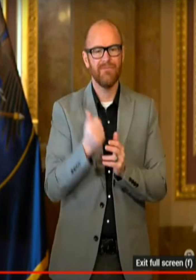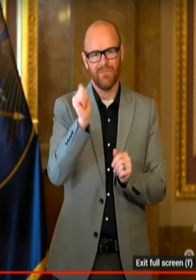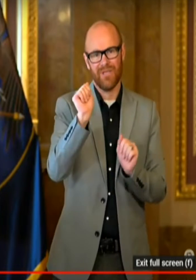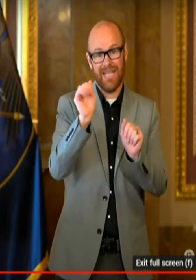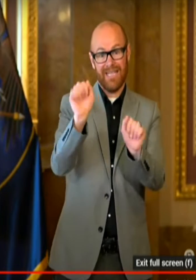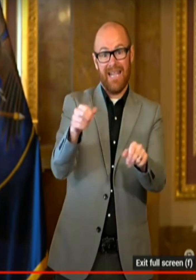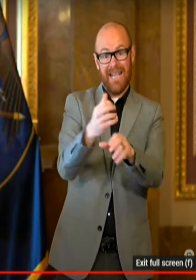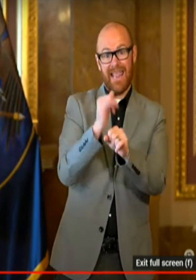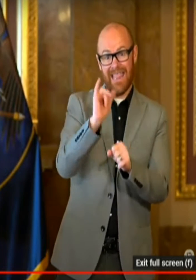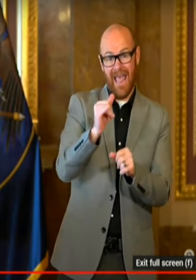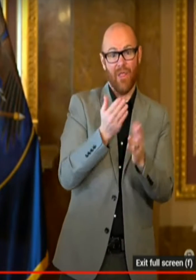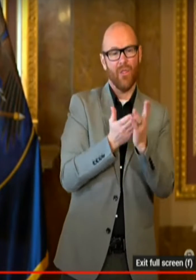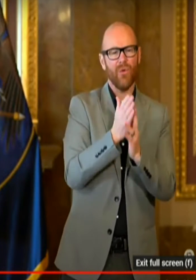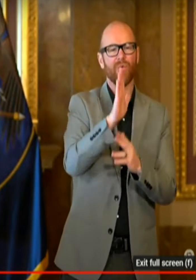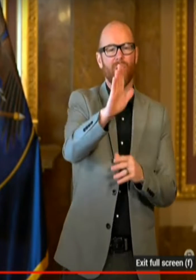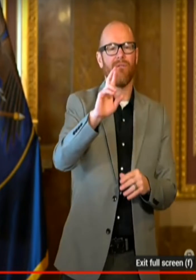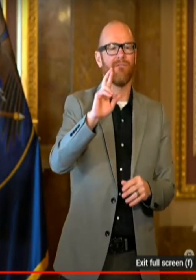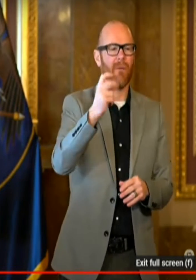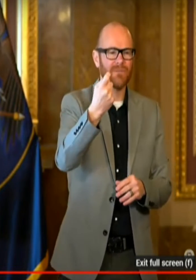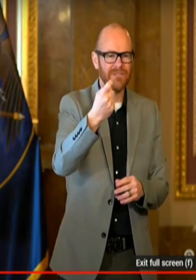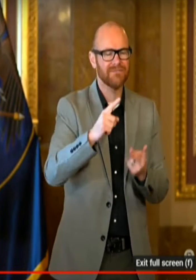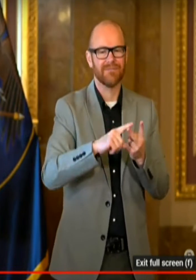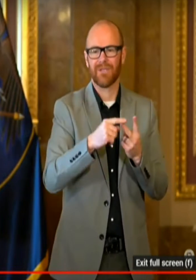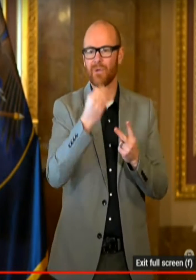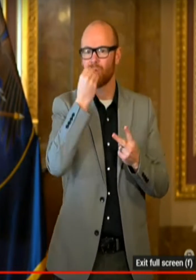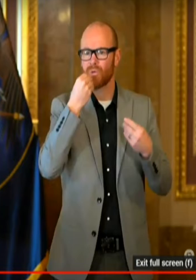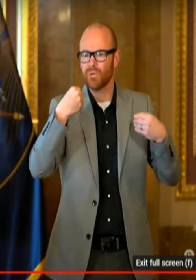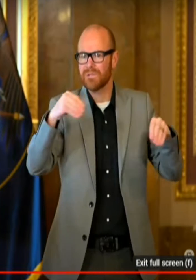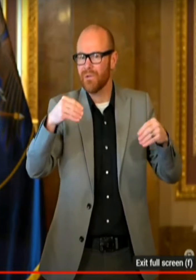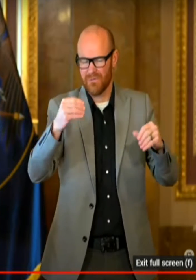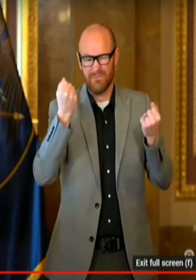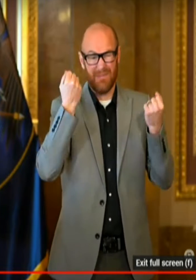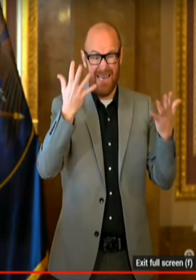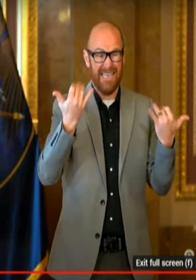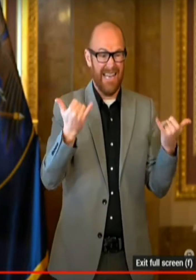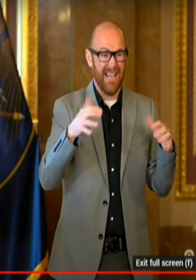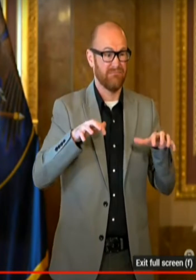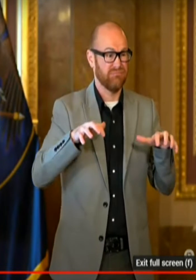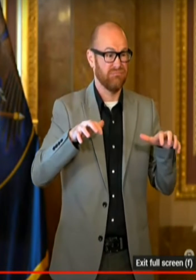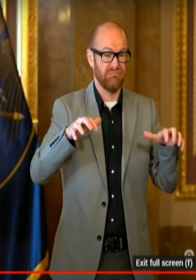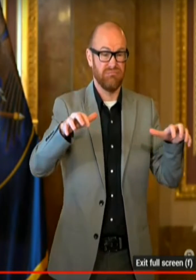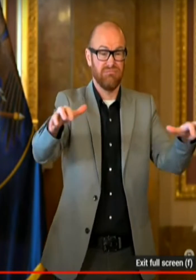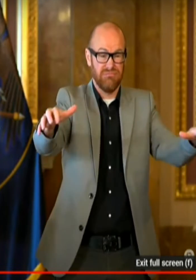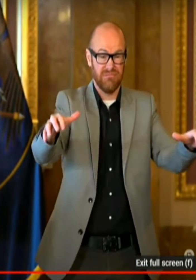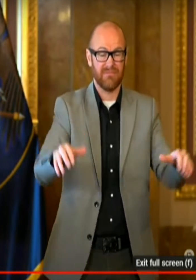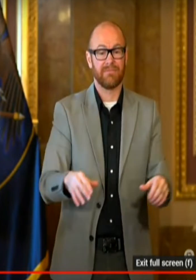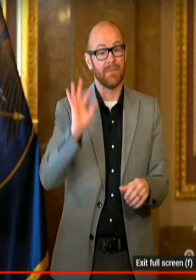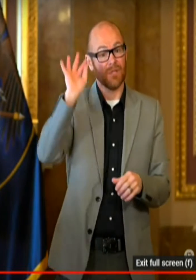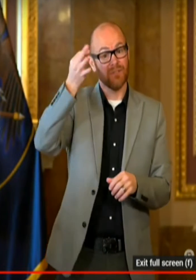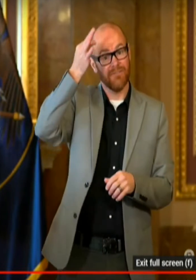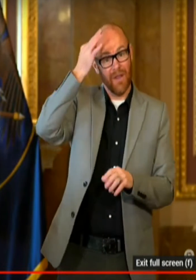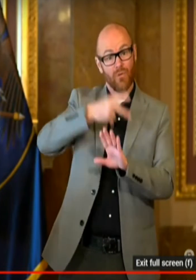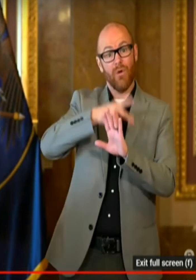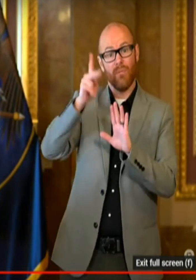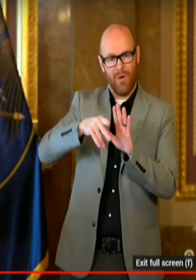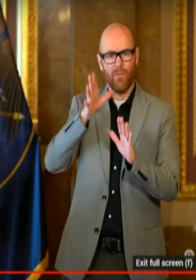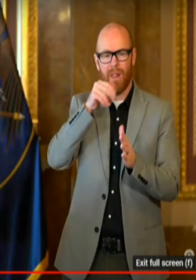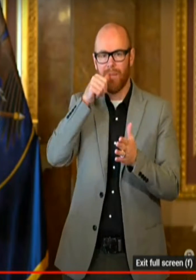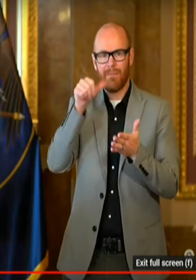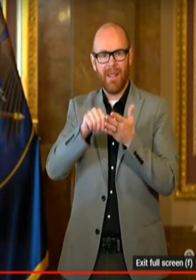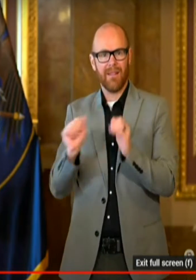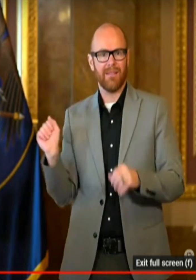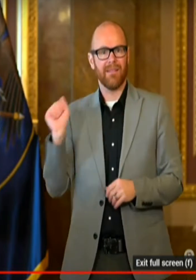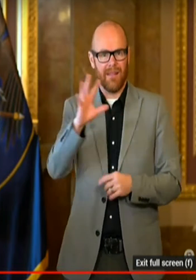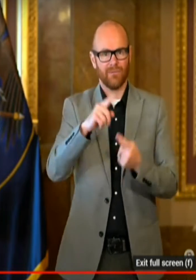the pharmacies or grocery stores or other locations. There's a federal program that provides those tests to